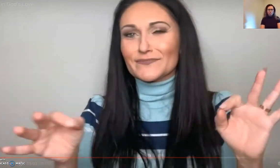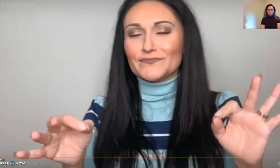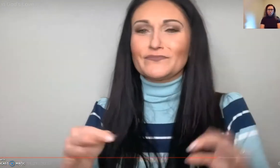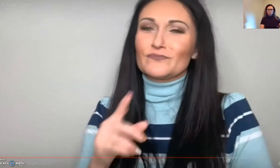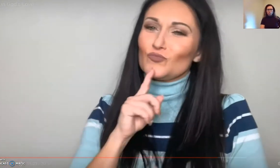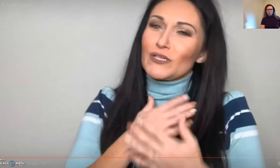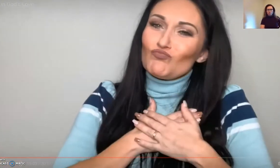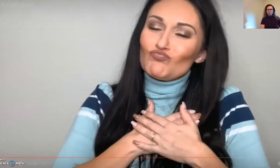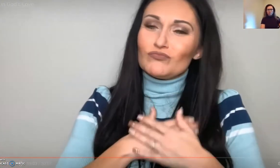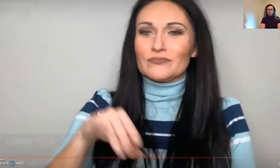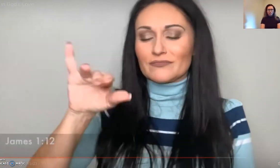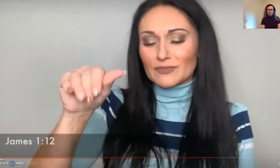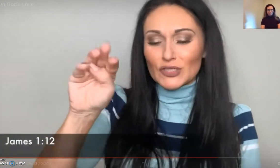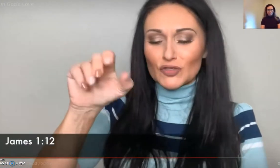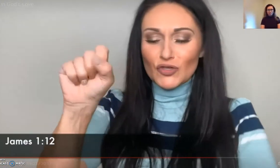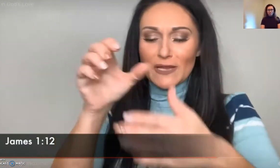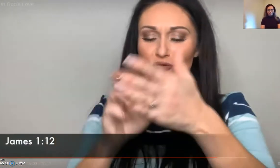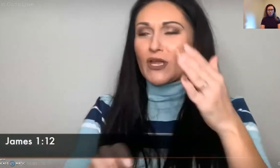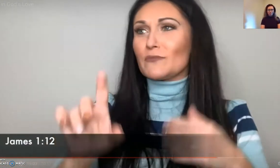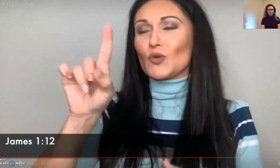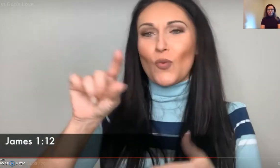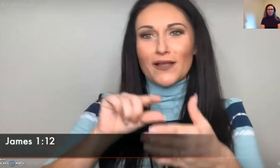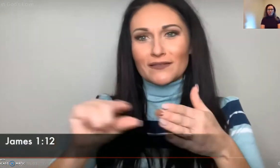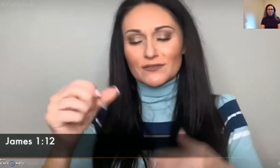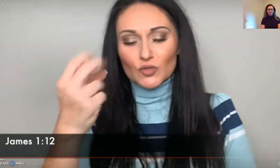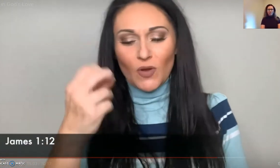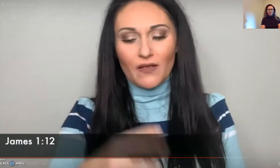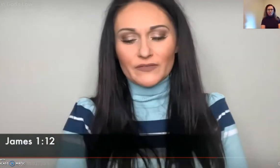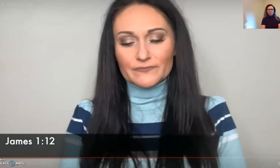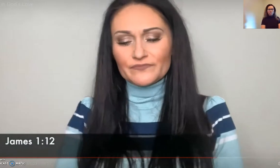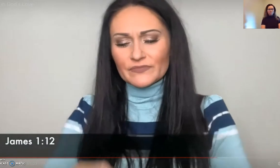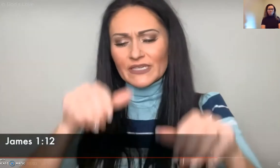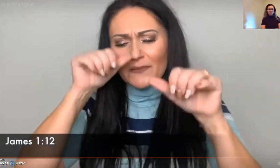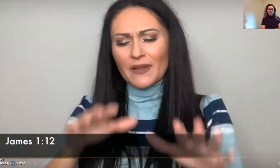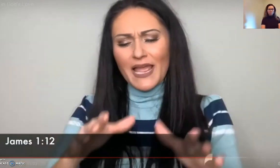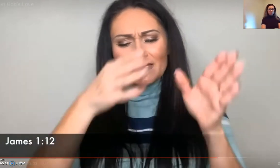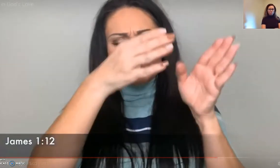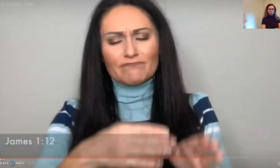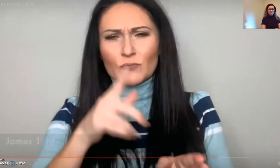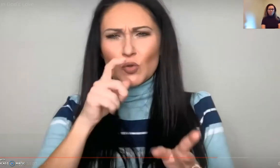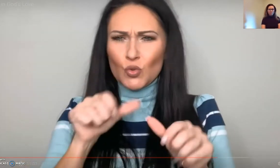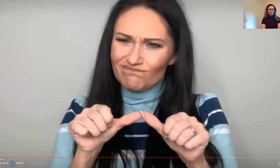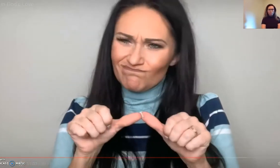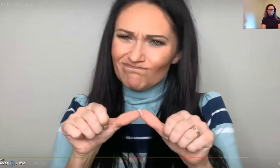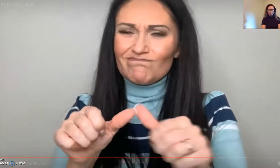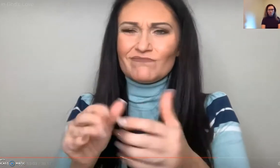destruction throughout their life as well. In James 1 verse 12,